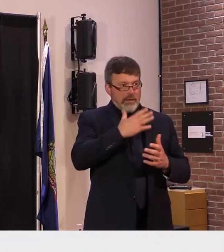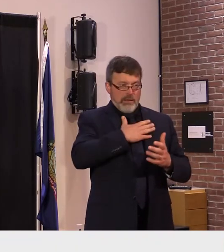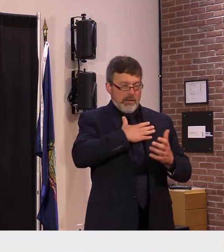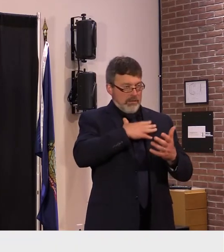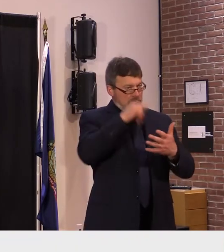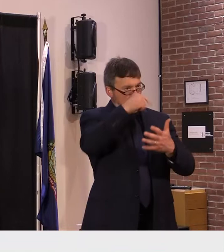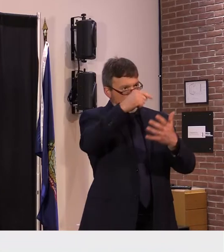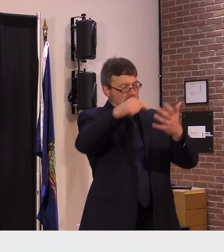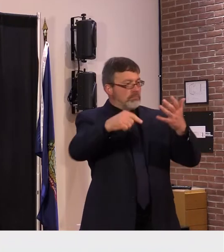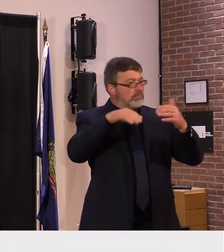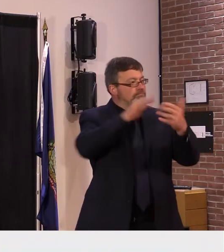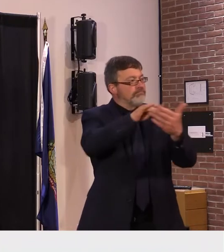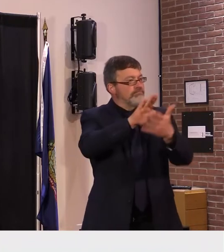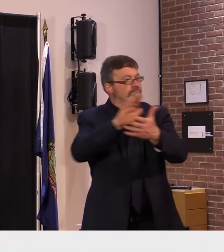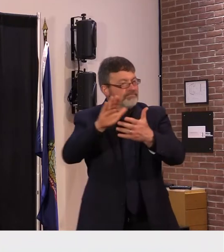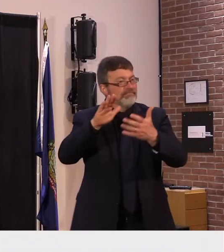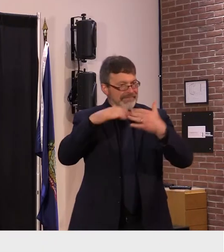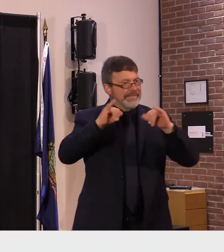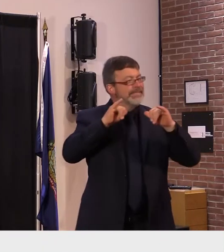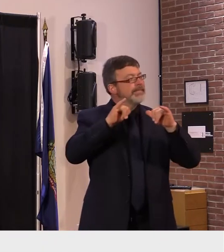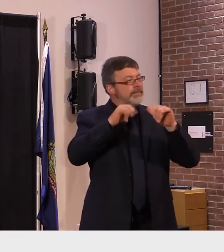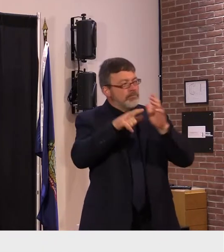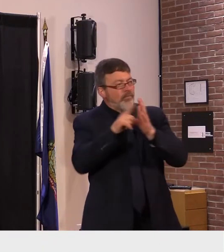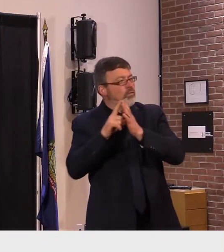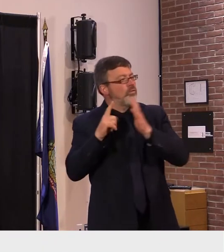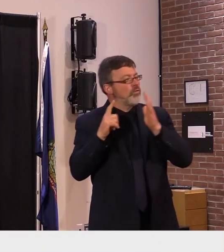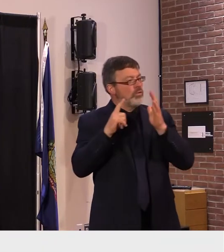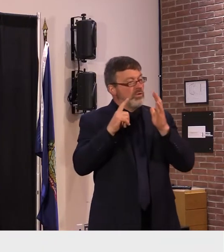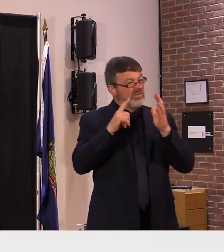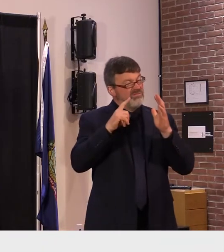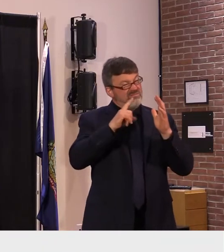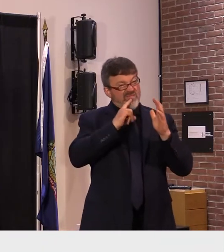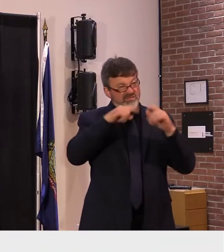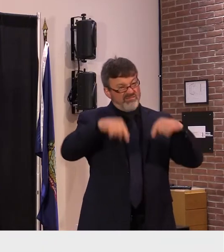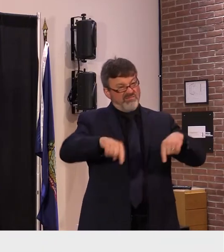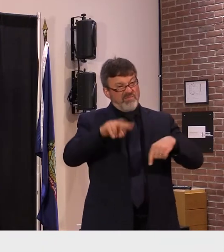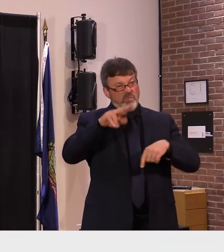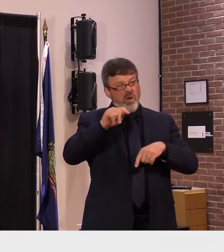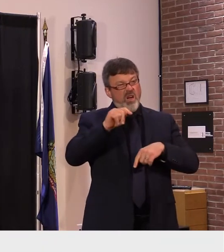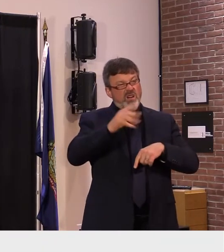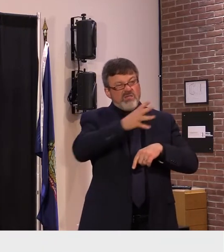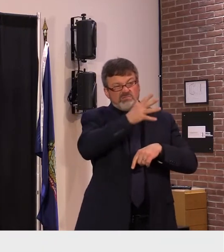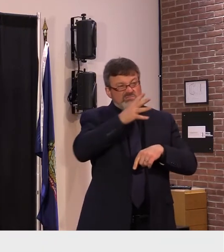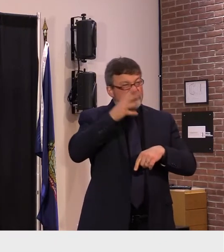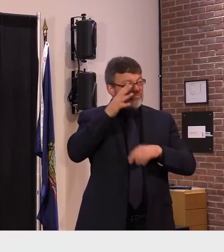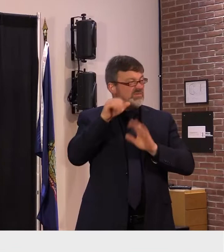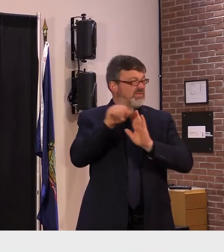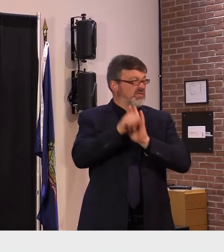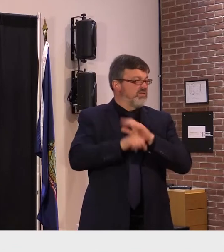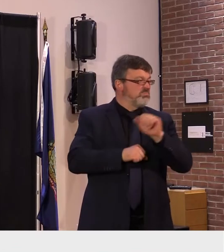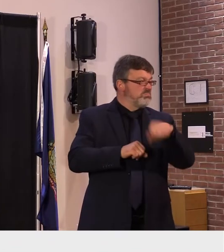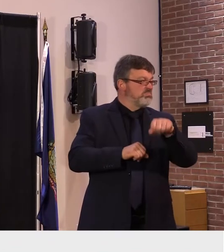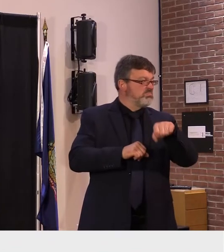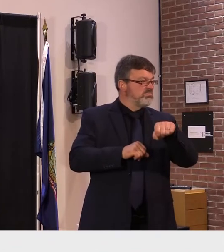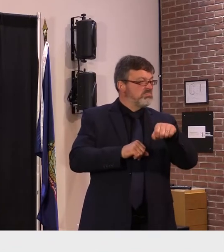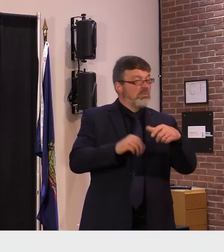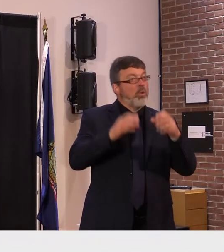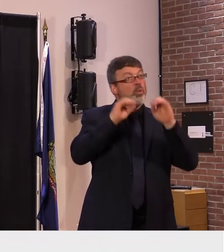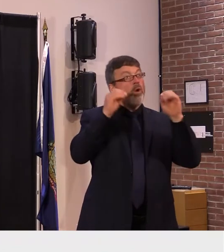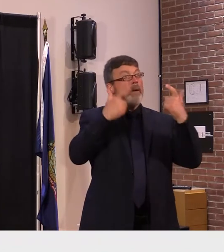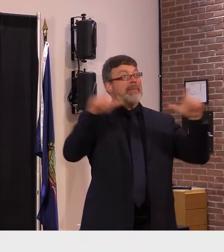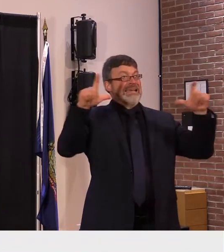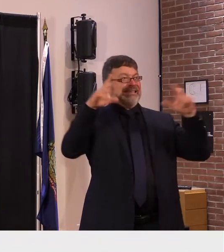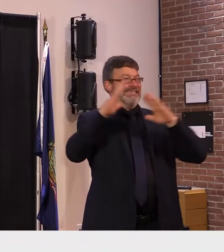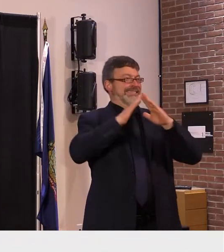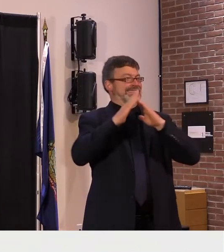uh knowing that we are a rural state with uh dispersed population and services it makes it more challenging to